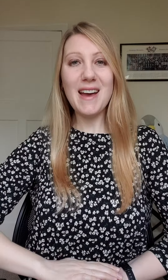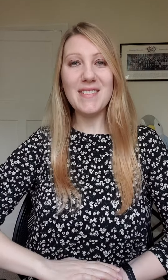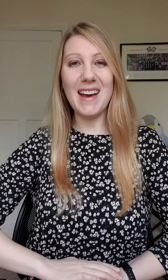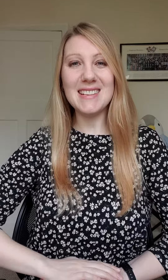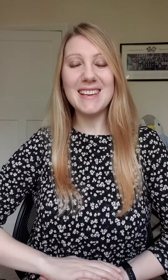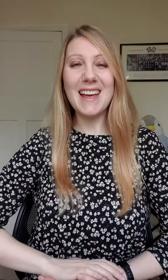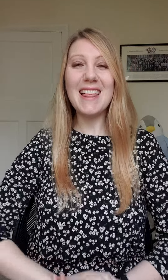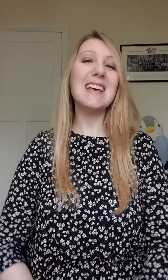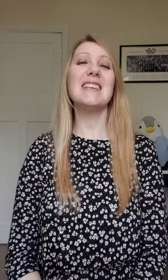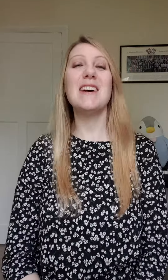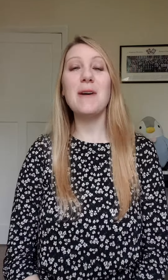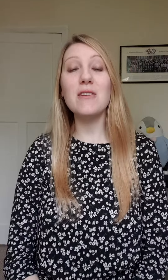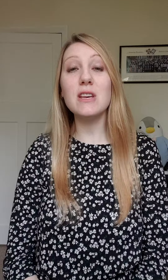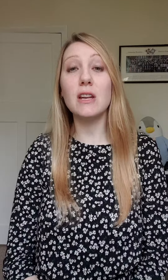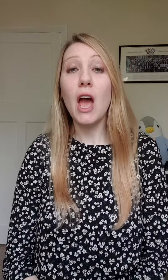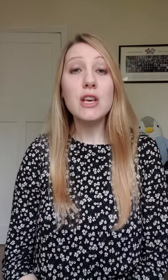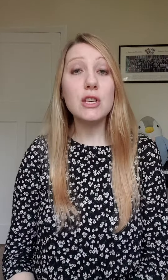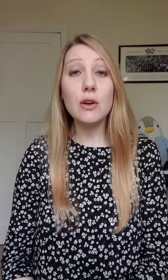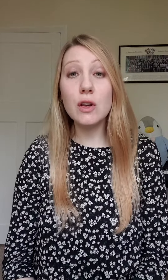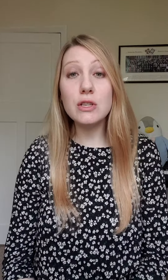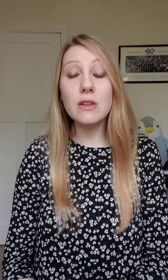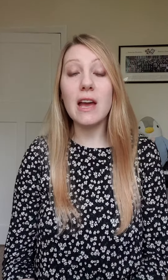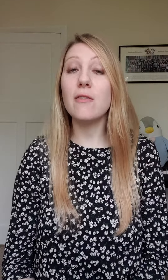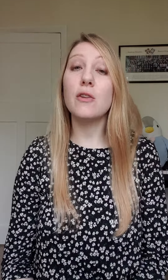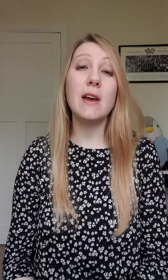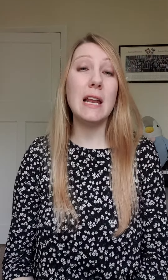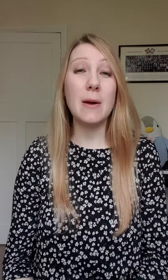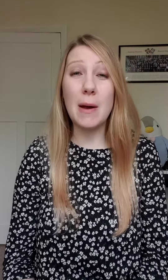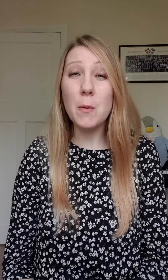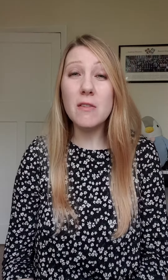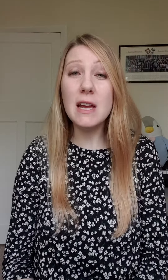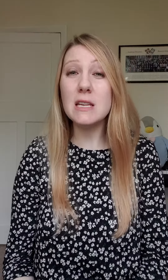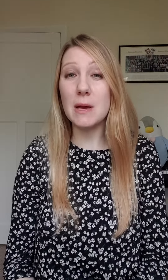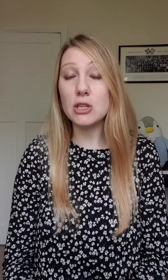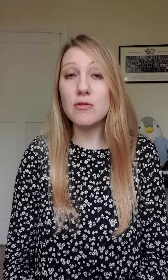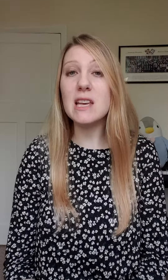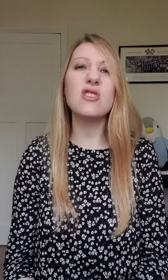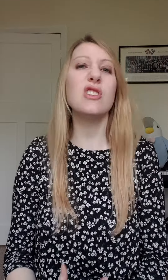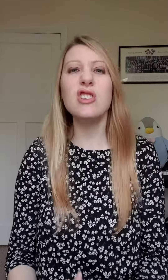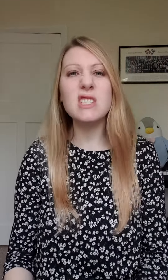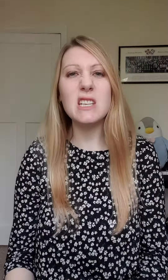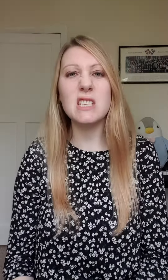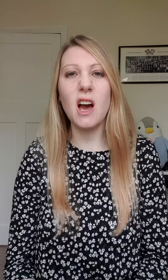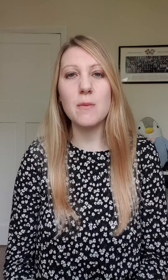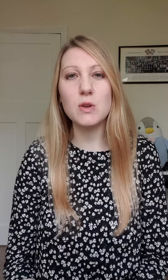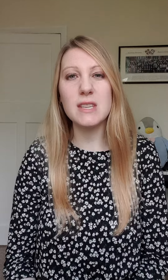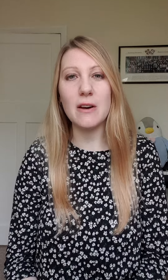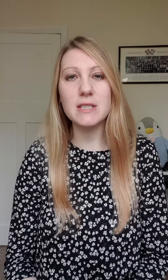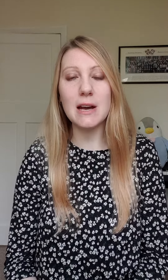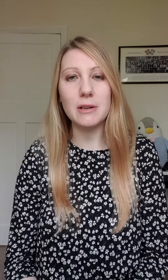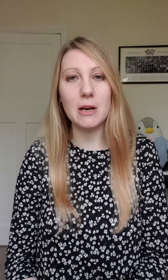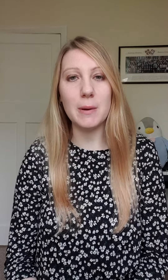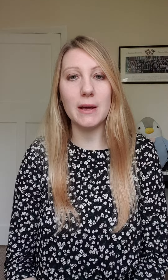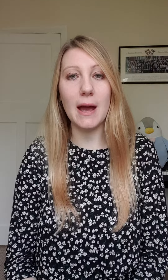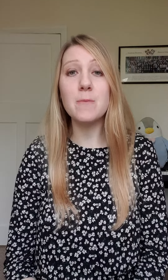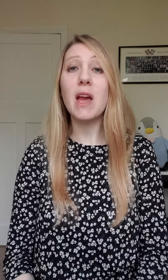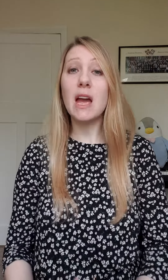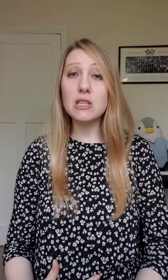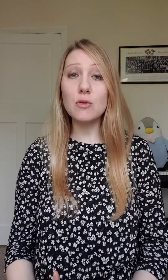Perfect. That's it, well done. So, you can do that if you're feeling a bit worried, a bit stressed or you just need to calm yourselves down a little bit, okay. It's a